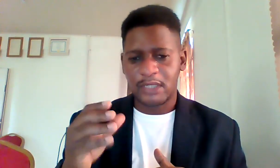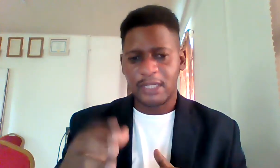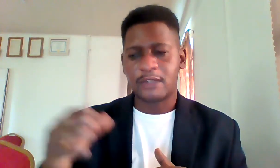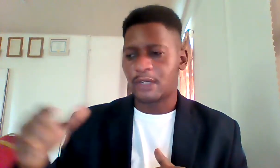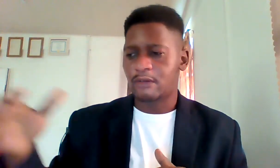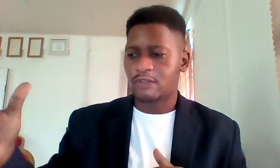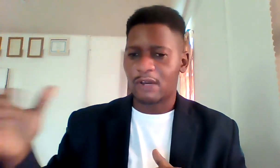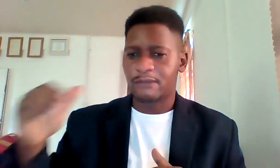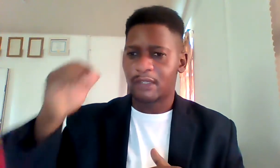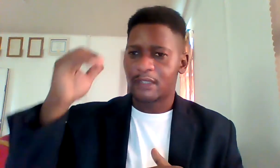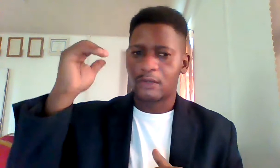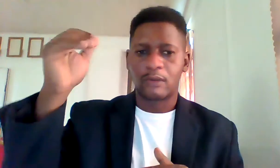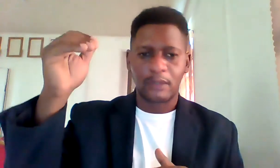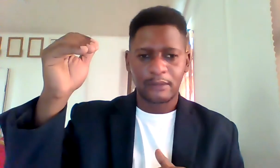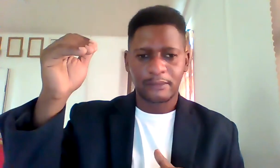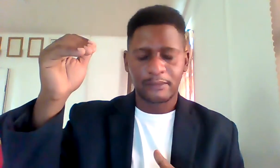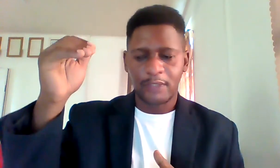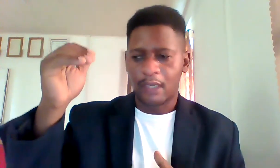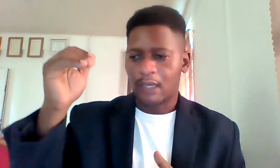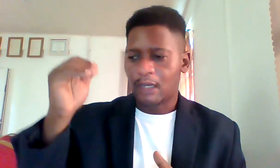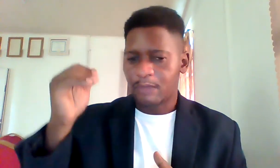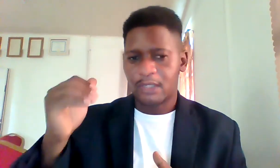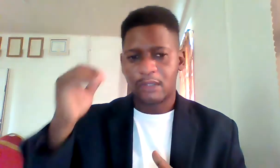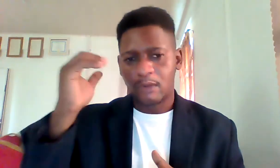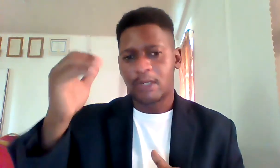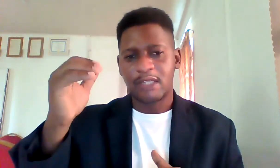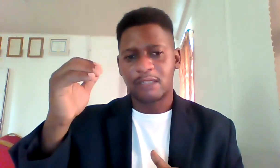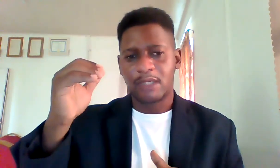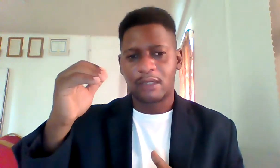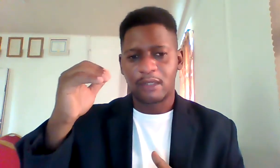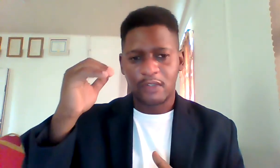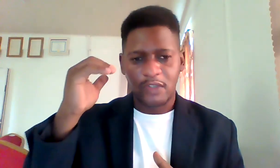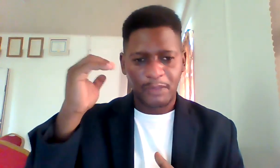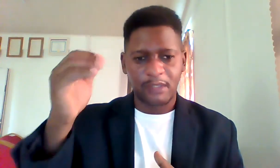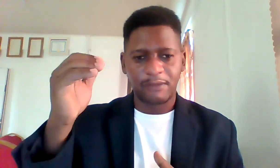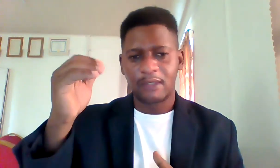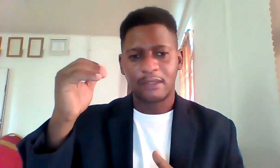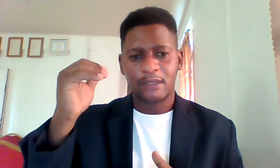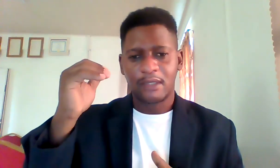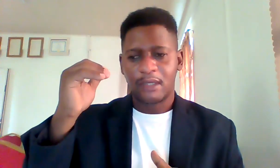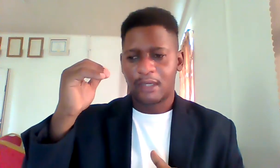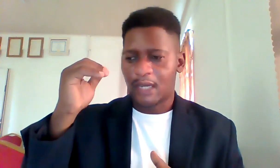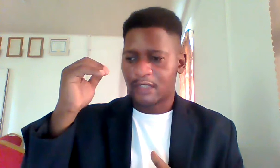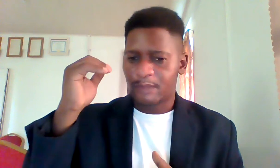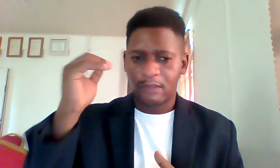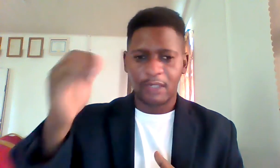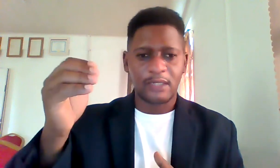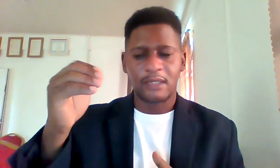desire to increase traffic is a goal and we say that the goal has to be specific it has to be realistic